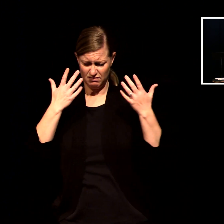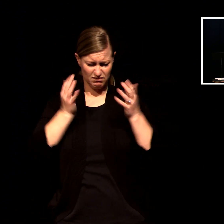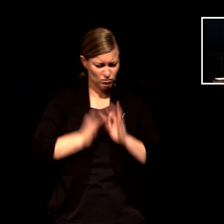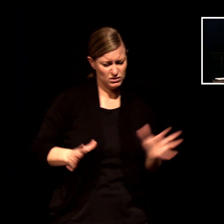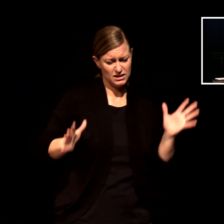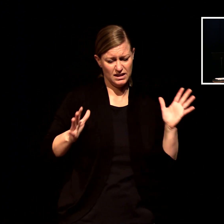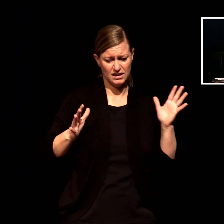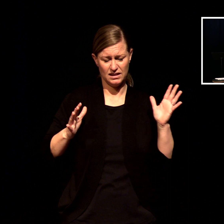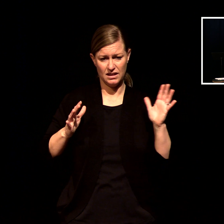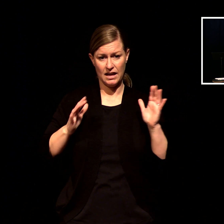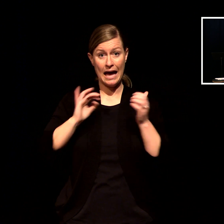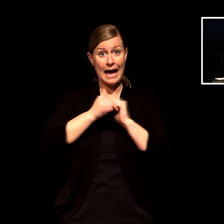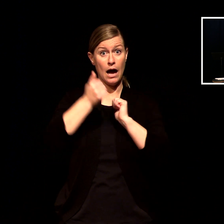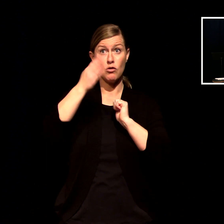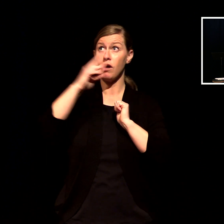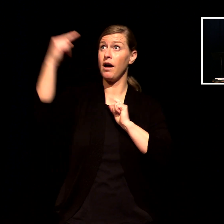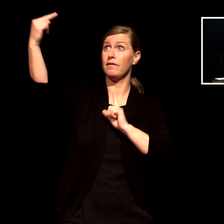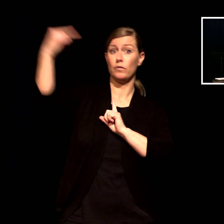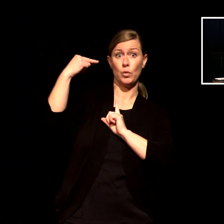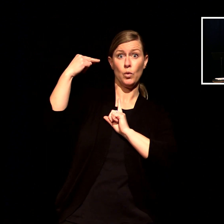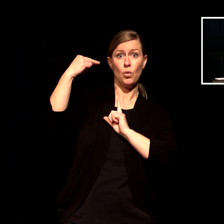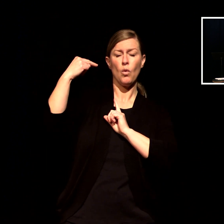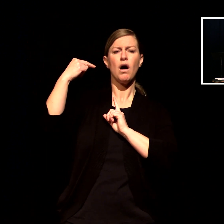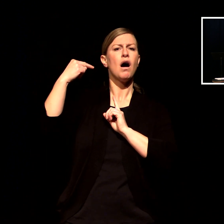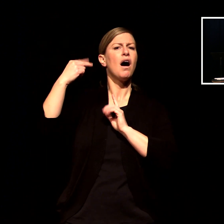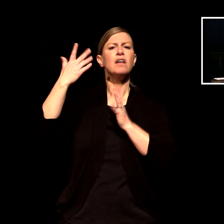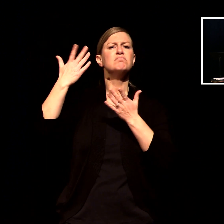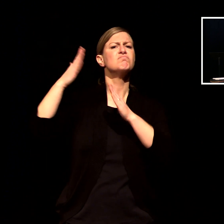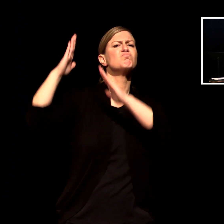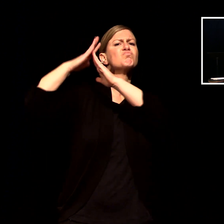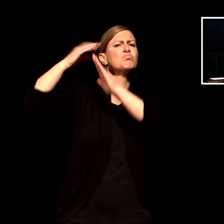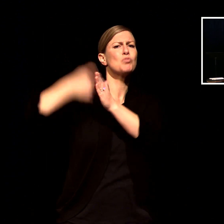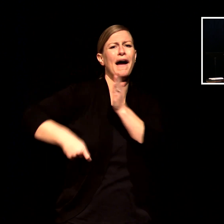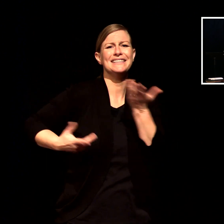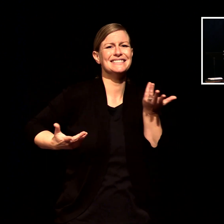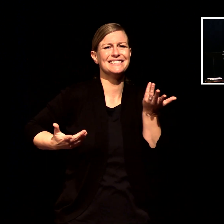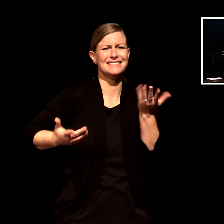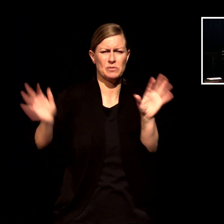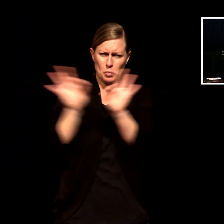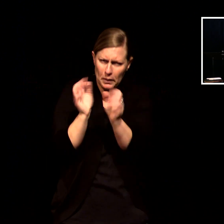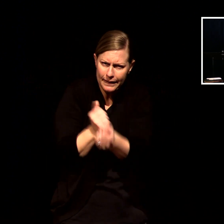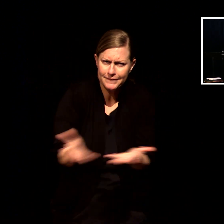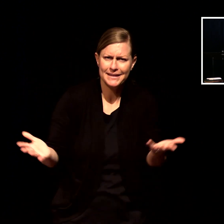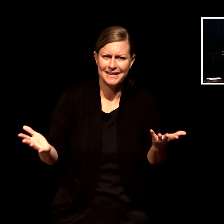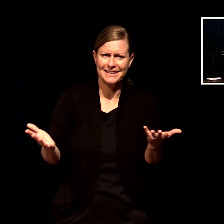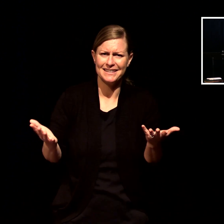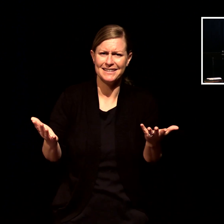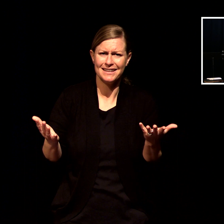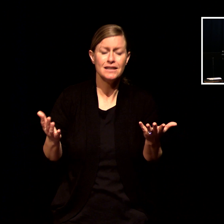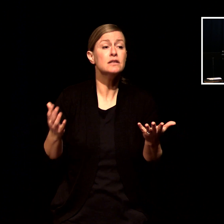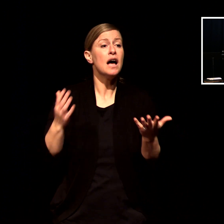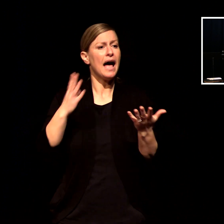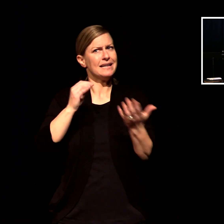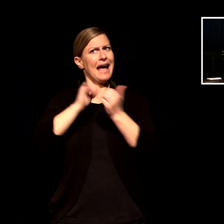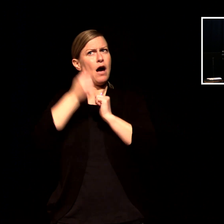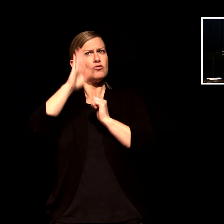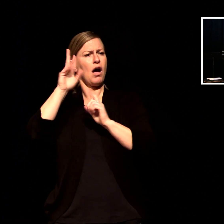need to see other people it's okay to understand it's okay to see that there's brokenness in the world but we need to see people as